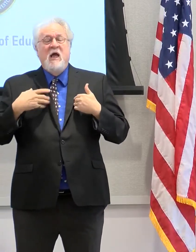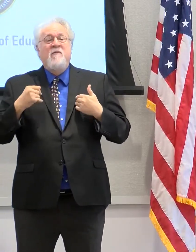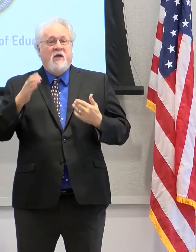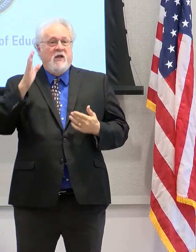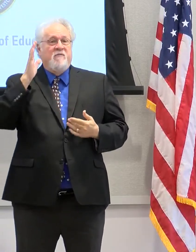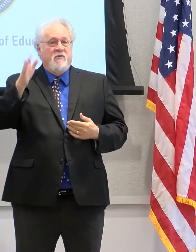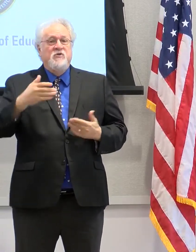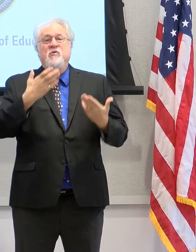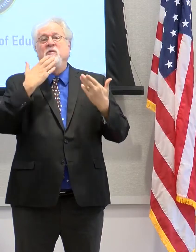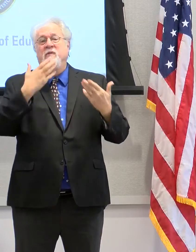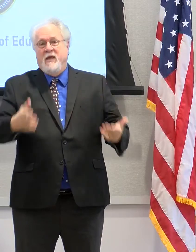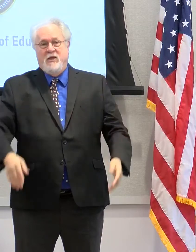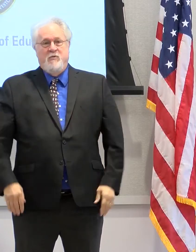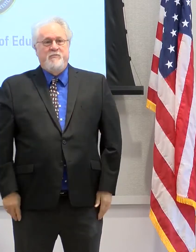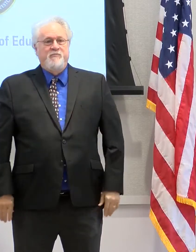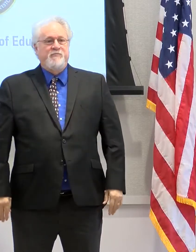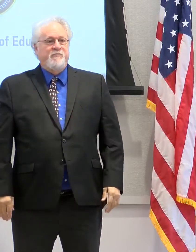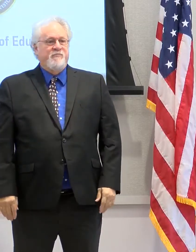future as well. So thank you.